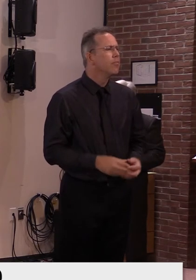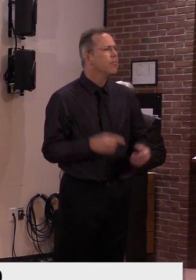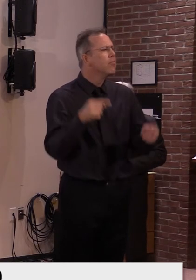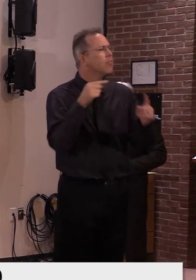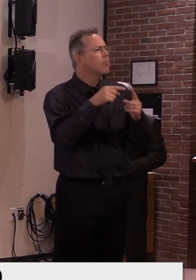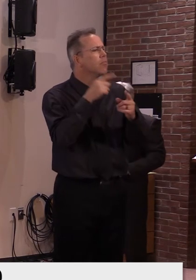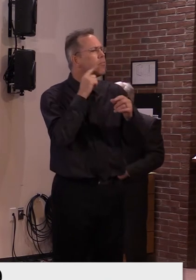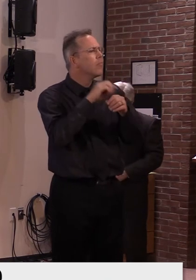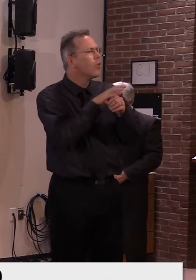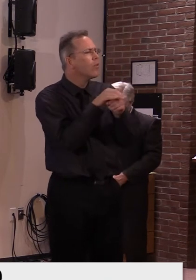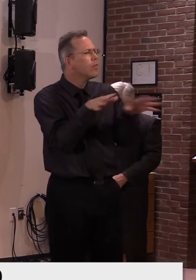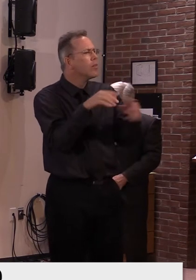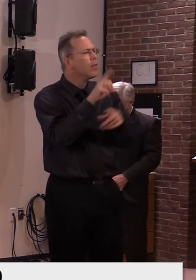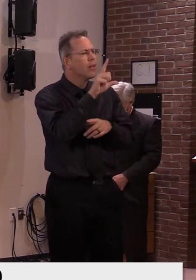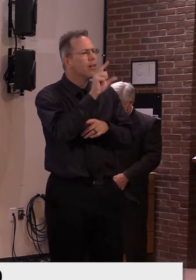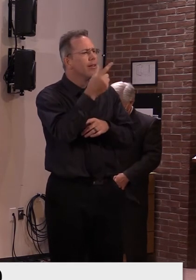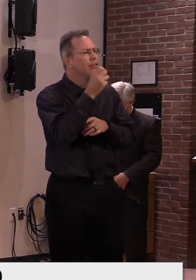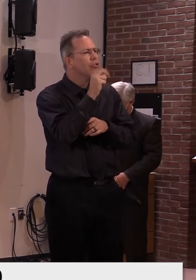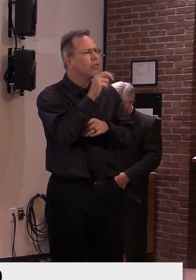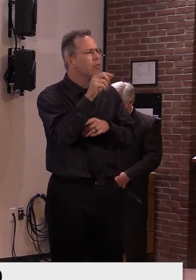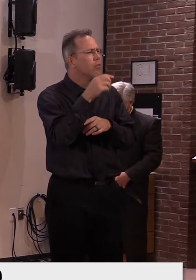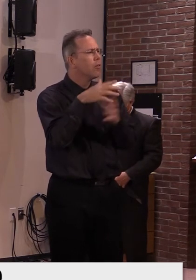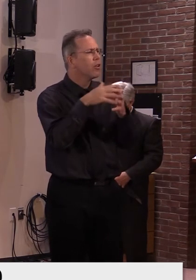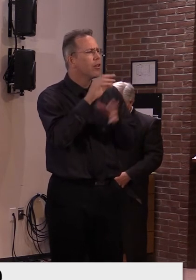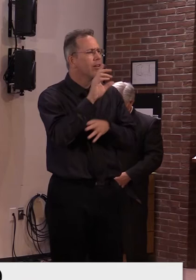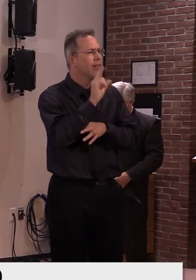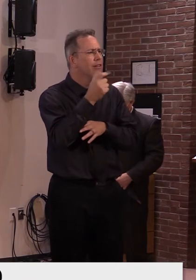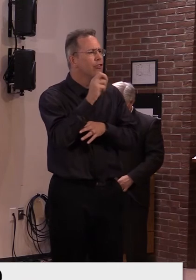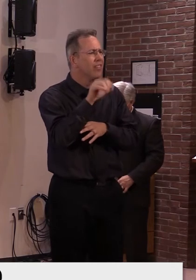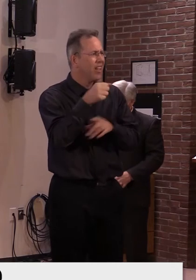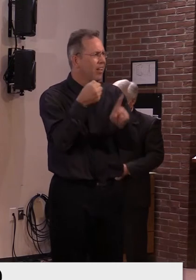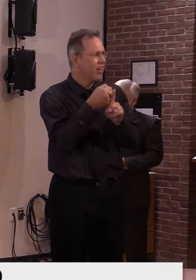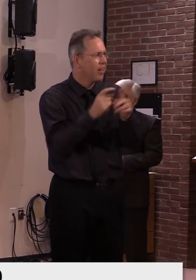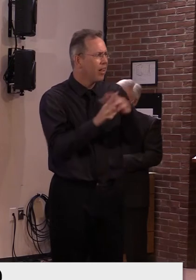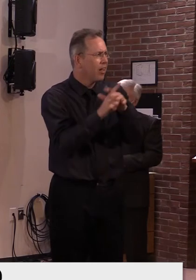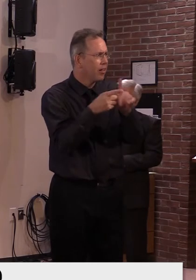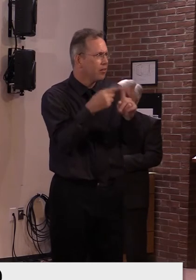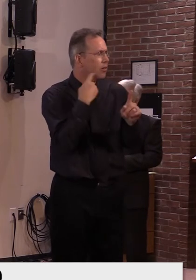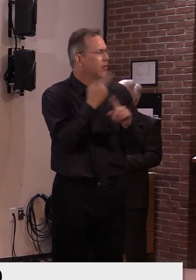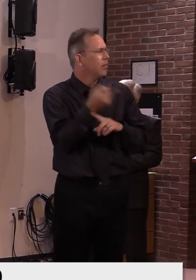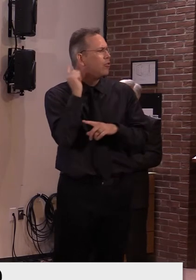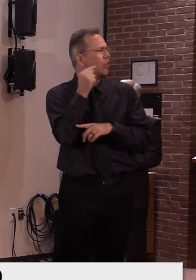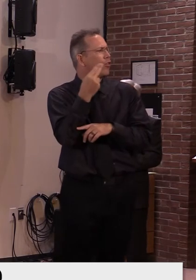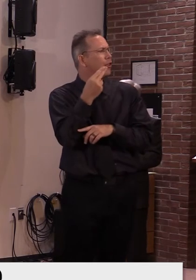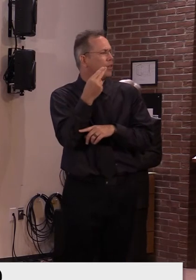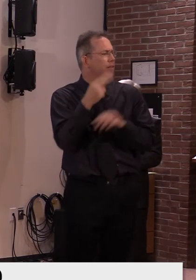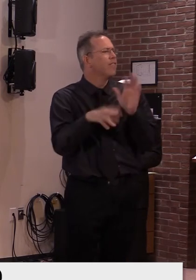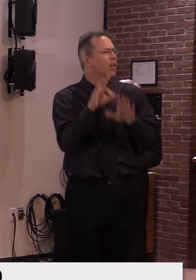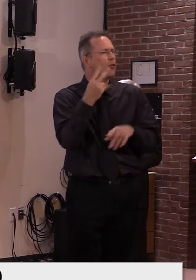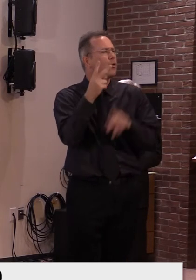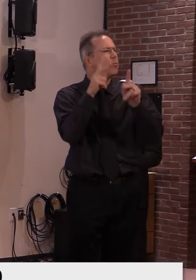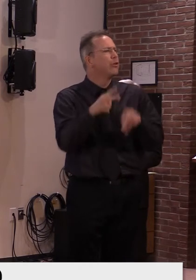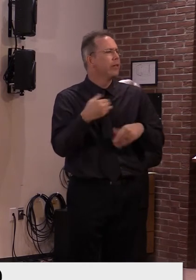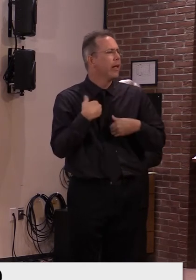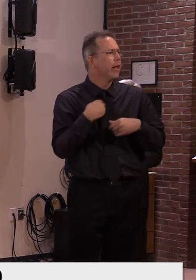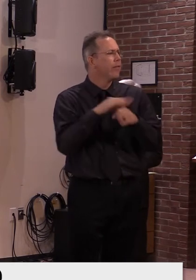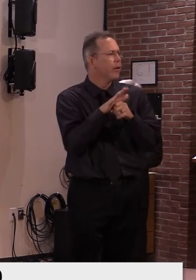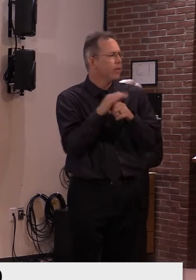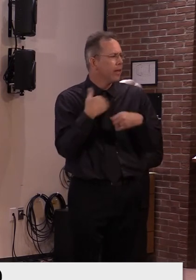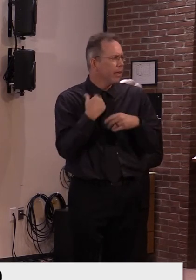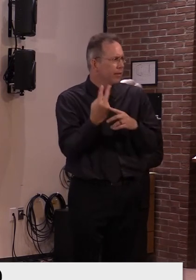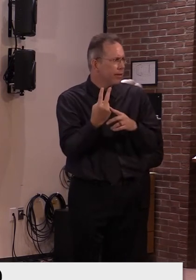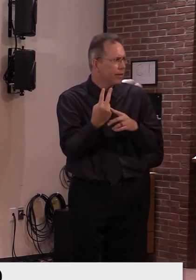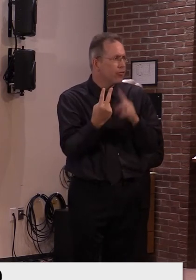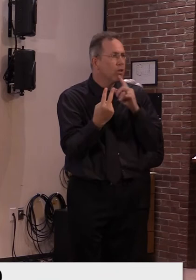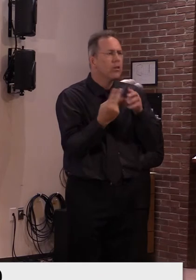the Legion said that they closed on Thursday for a week because of two cases where the individuals were exposed, but not, um,